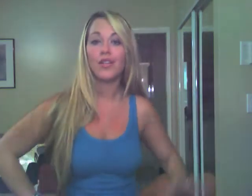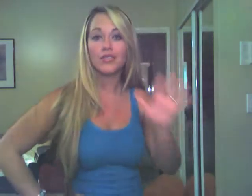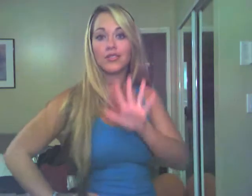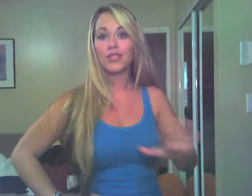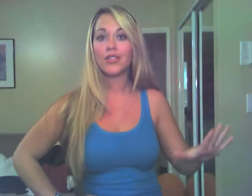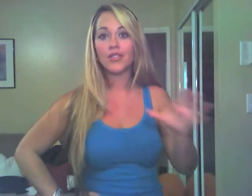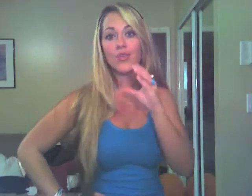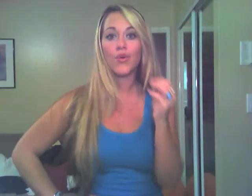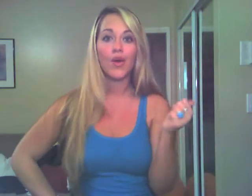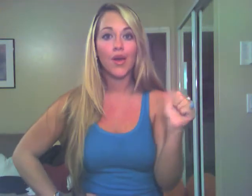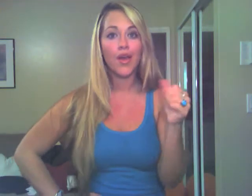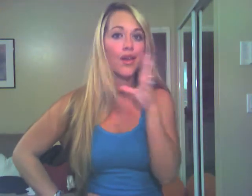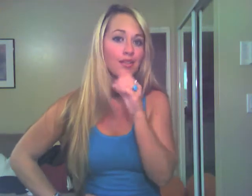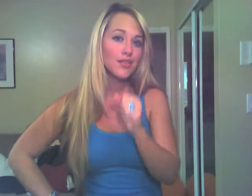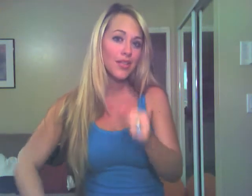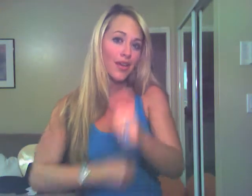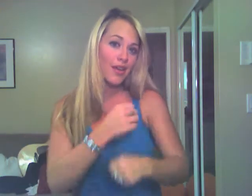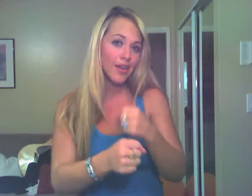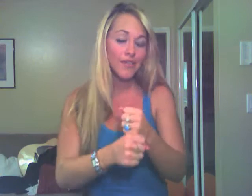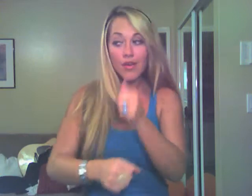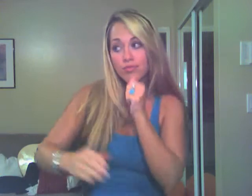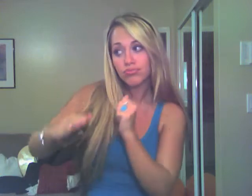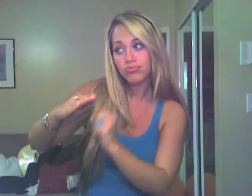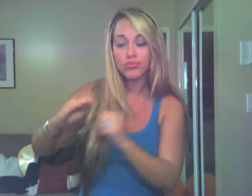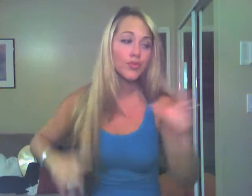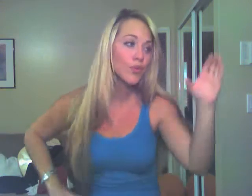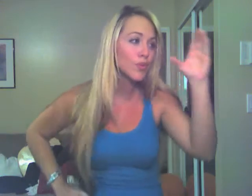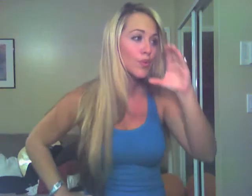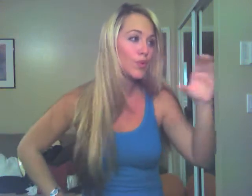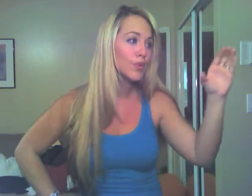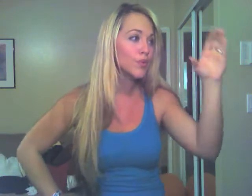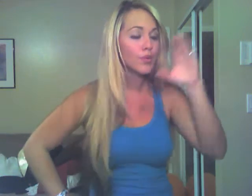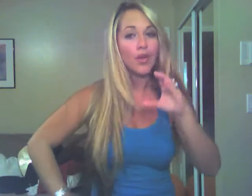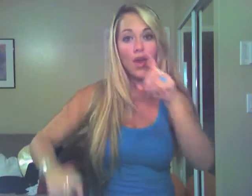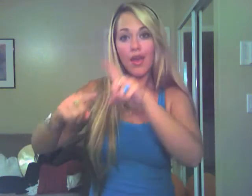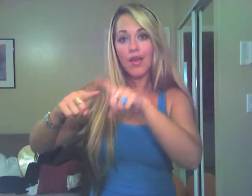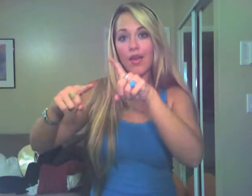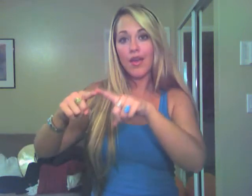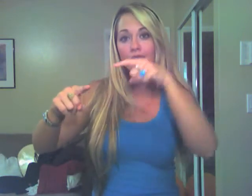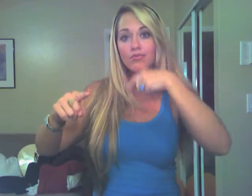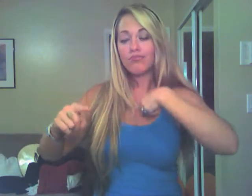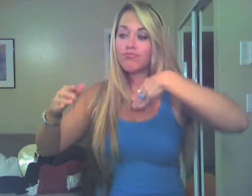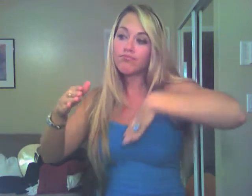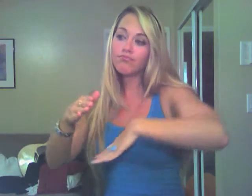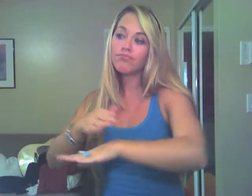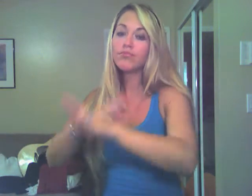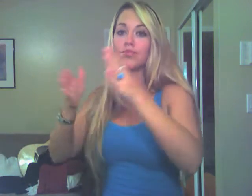About ten years old, hide and seek, I found me in the closet. Ready or not, I